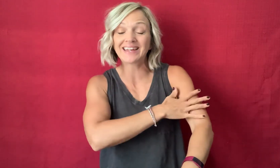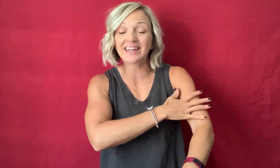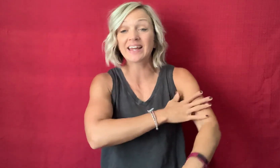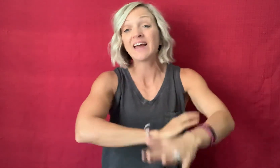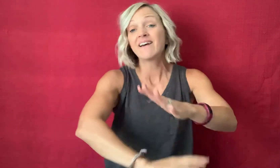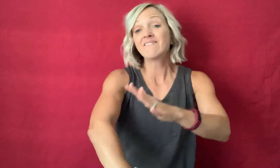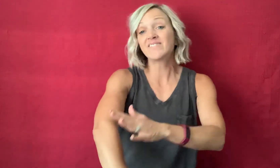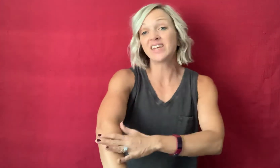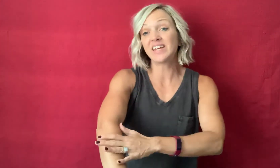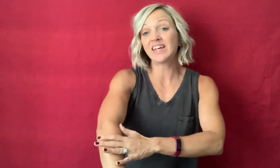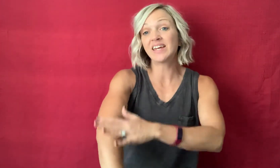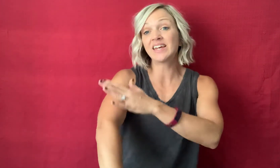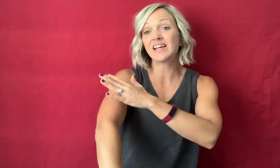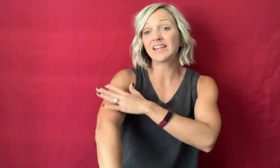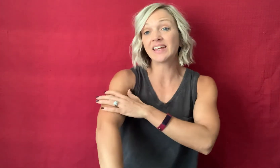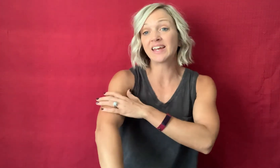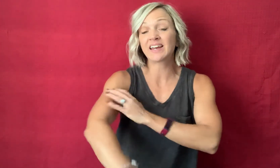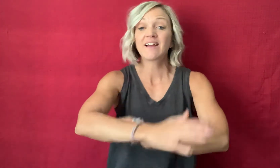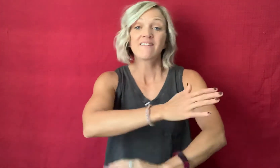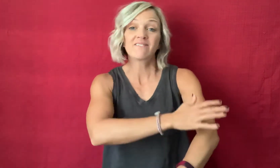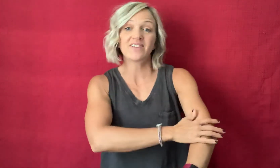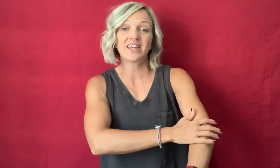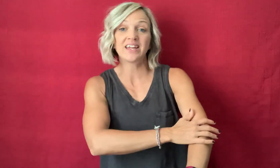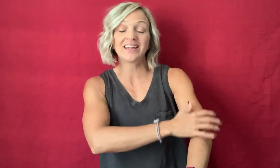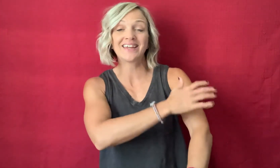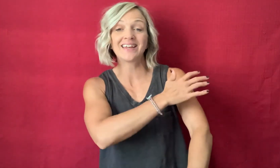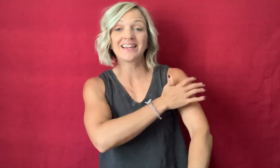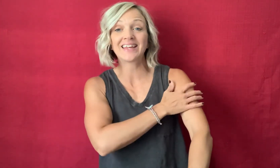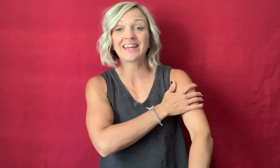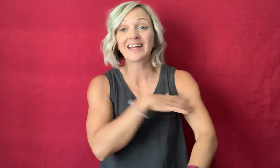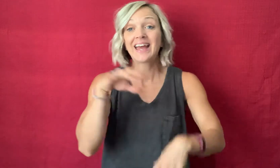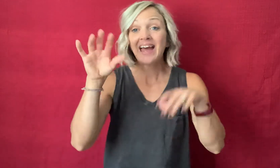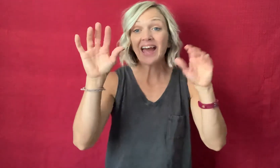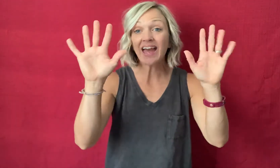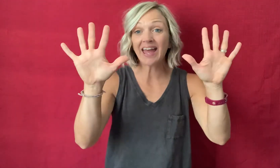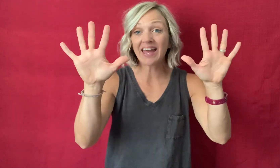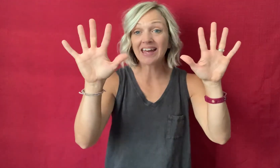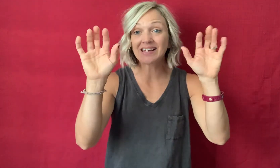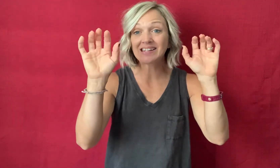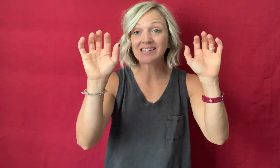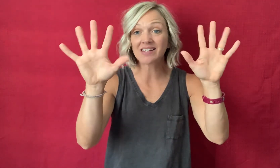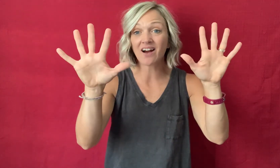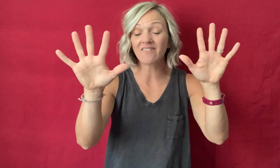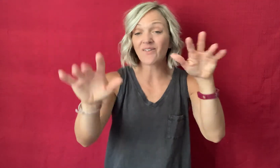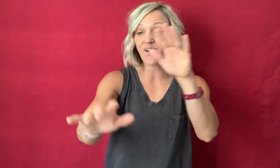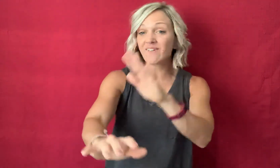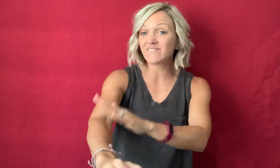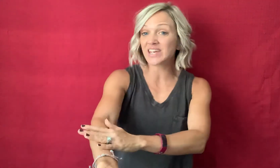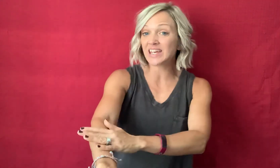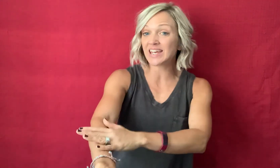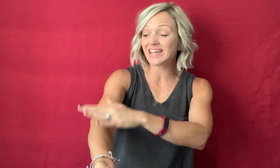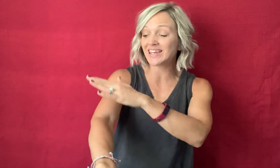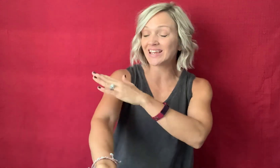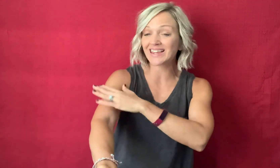feeling feeling hands are for feeling